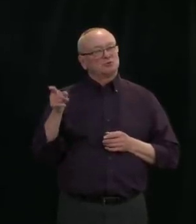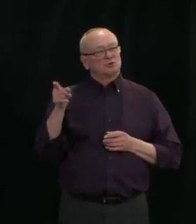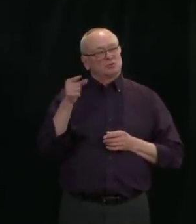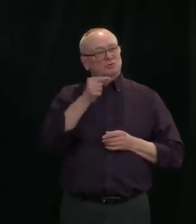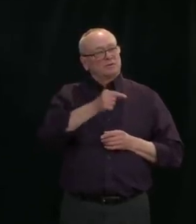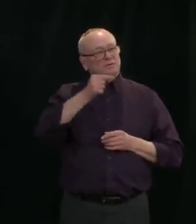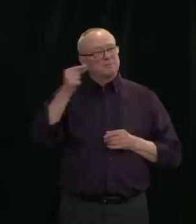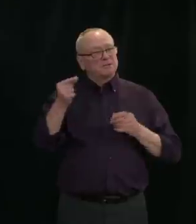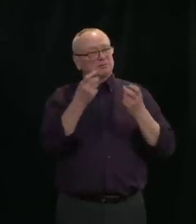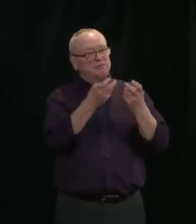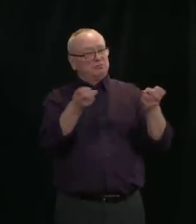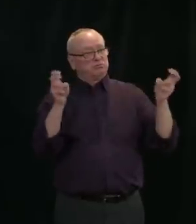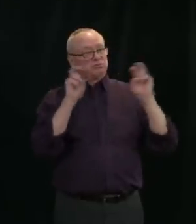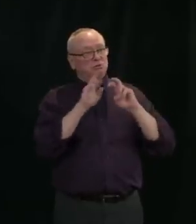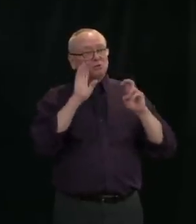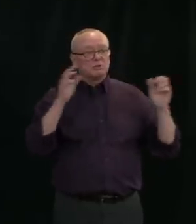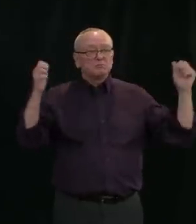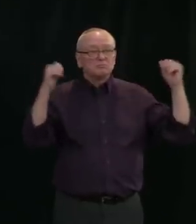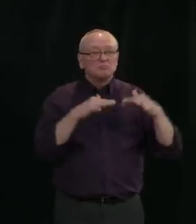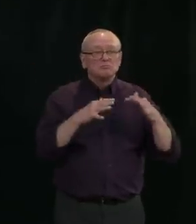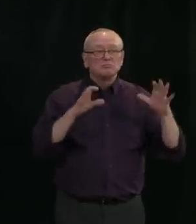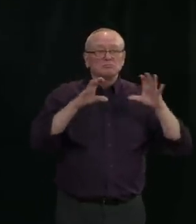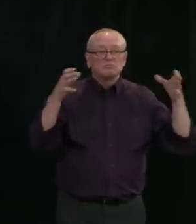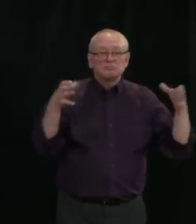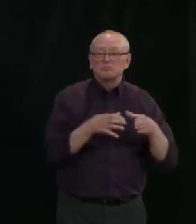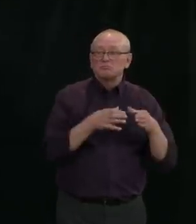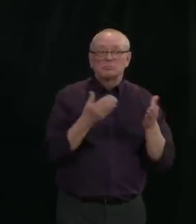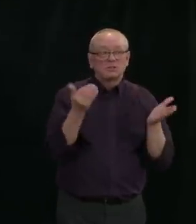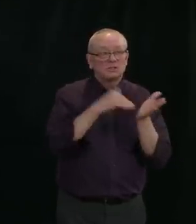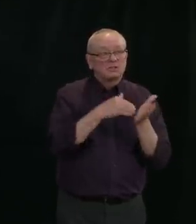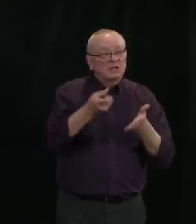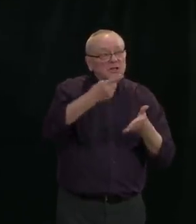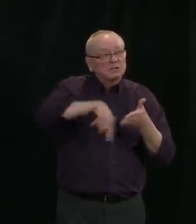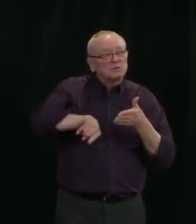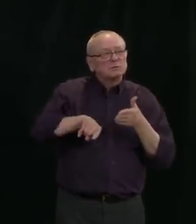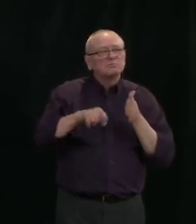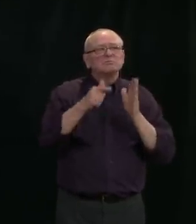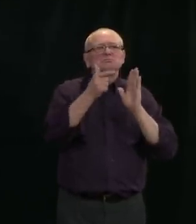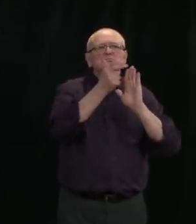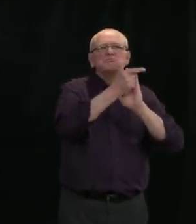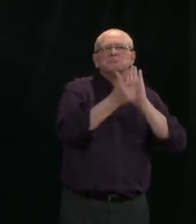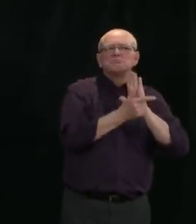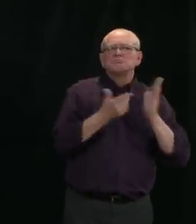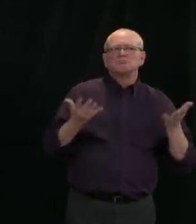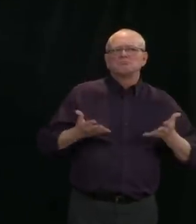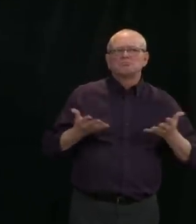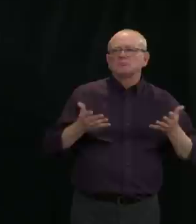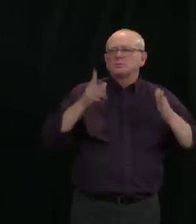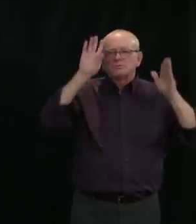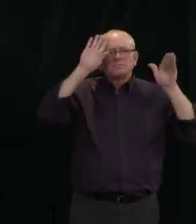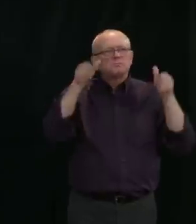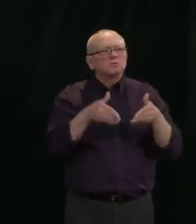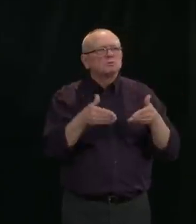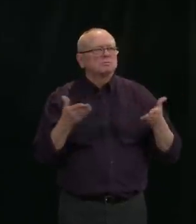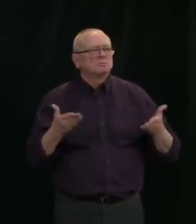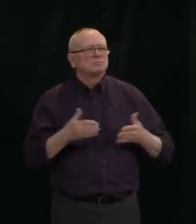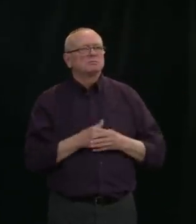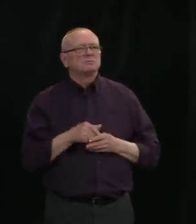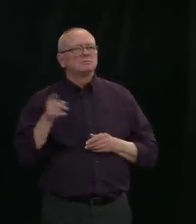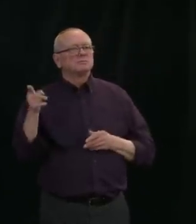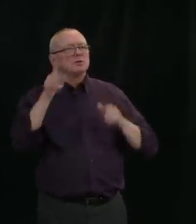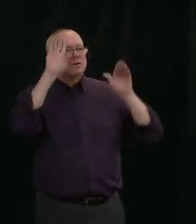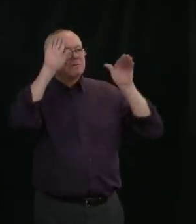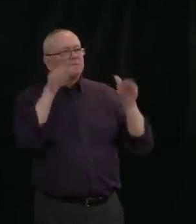legislation is coming up? There will be more amendments to the Emergency Management Act that municipalities have requested